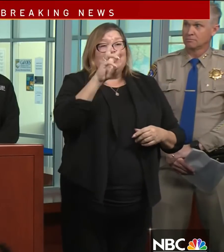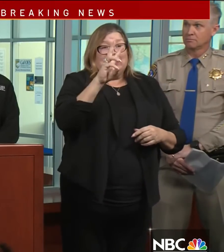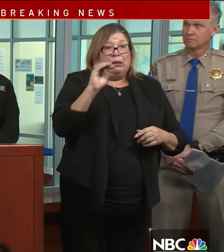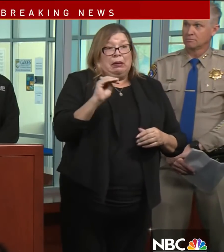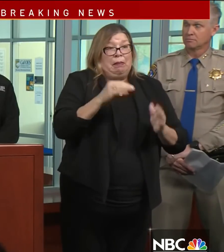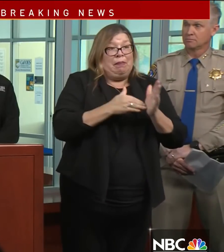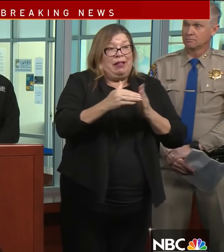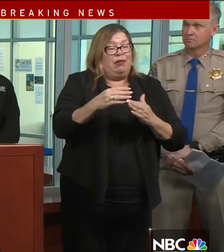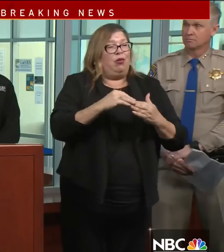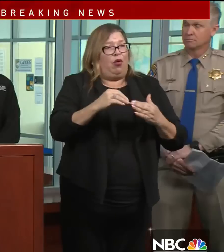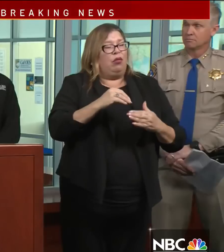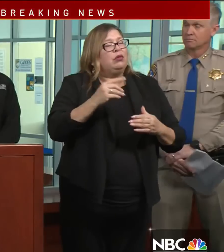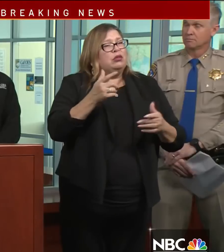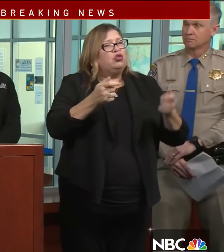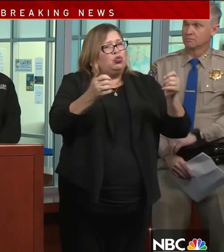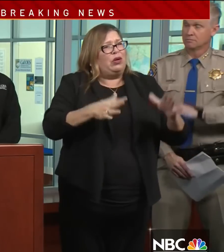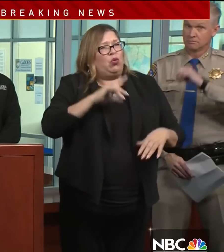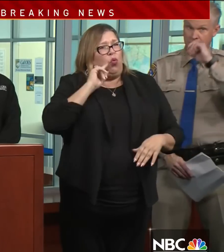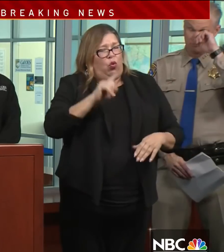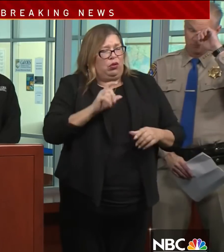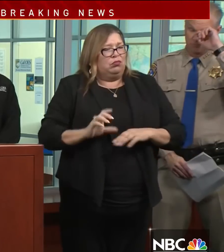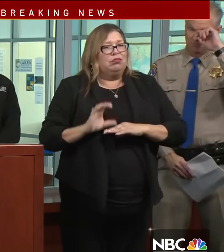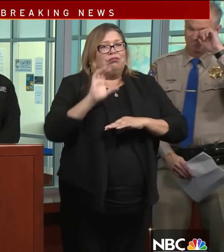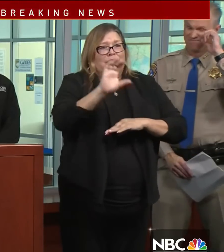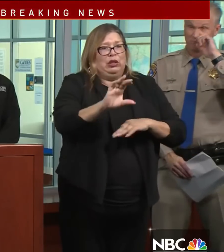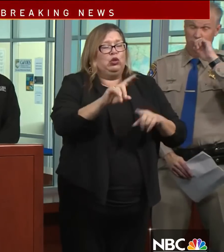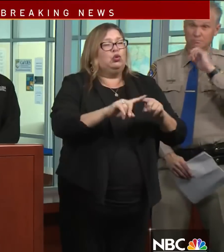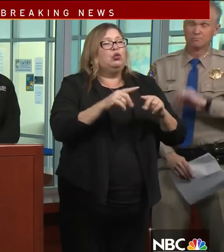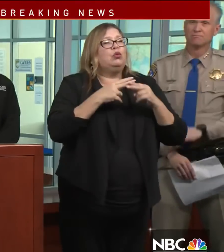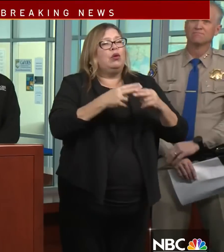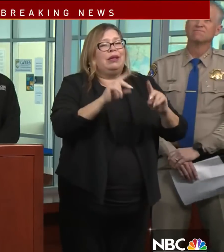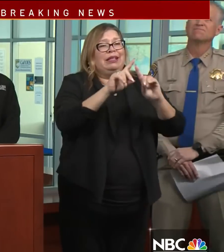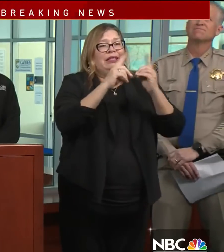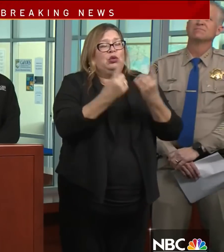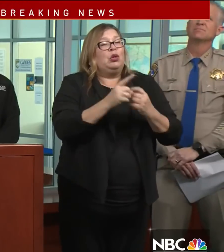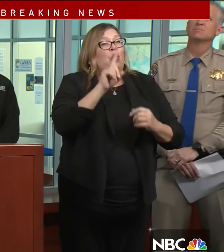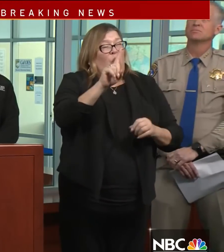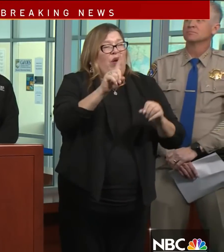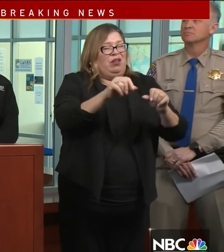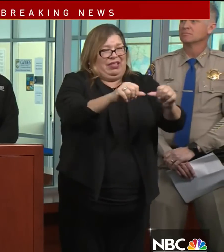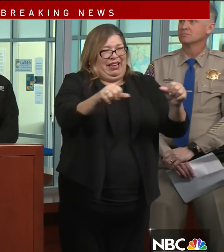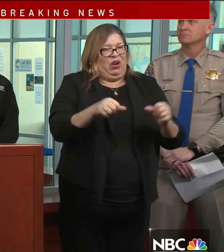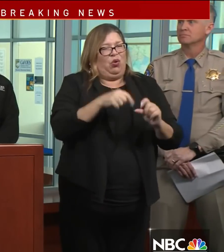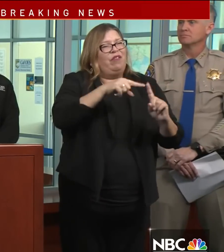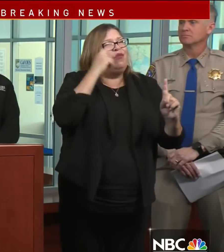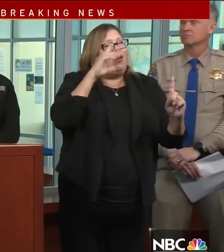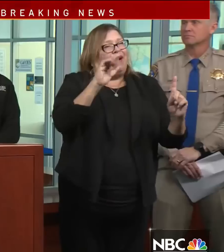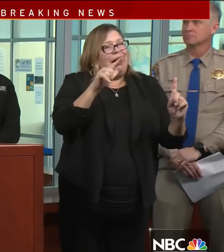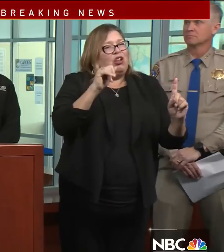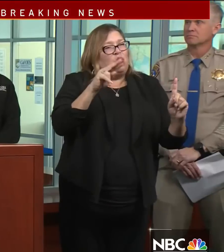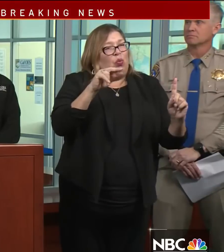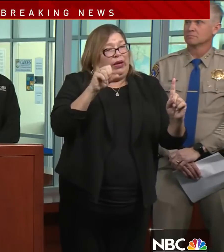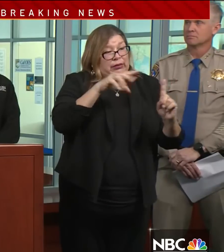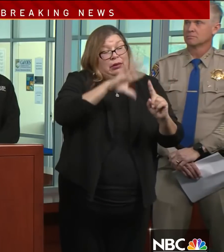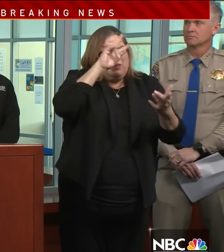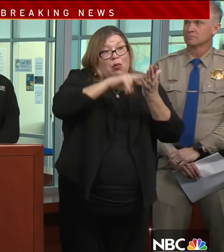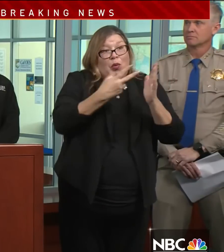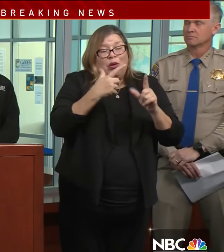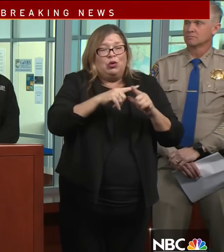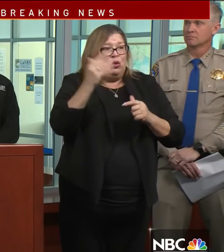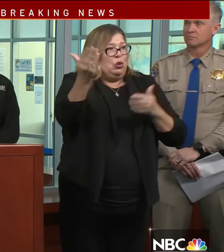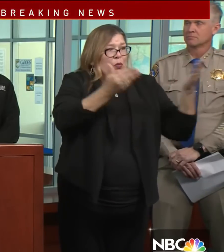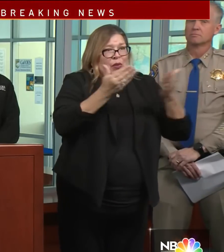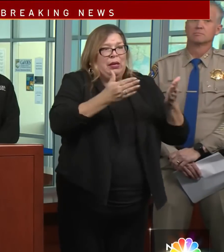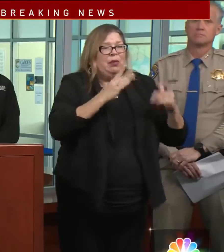director's order to the District 1 director in that area to bring a contractor on board as quickly